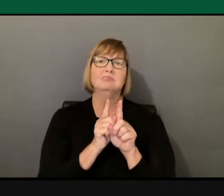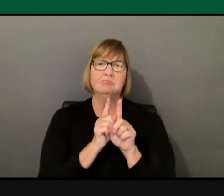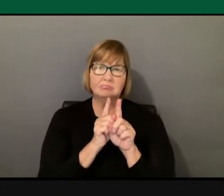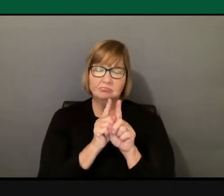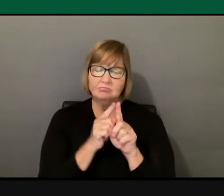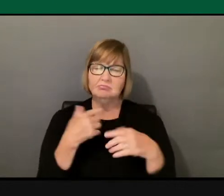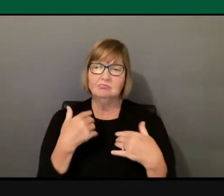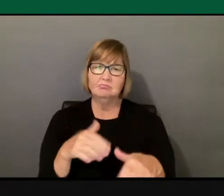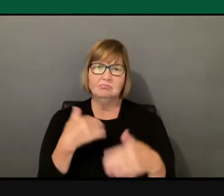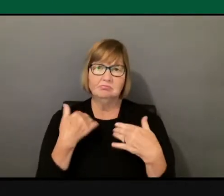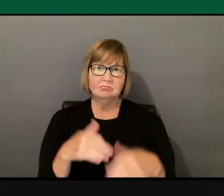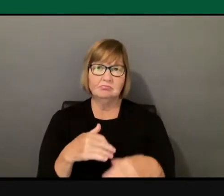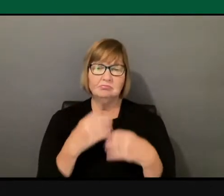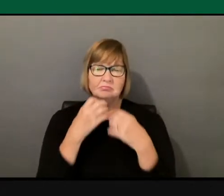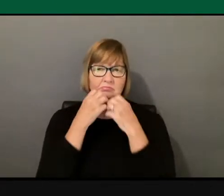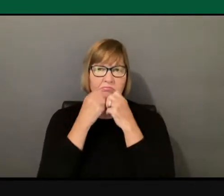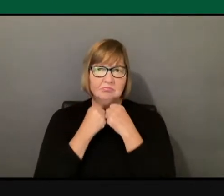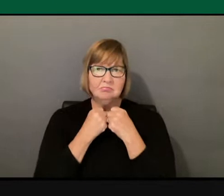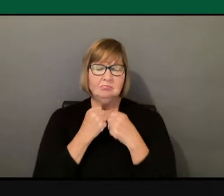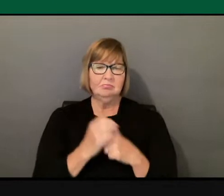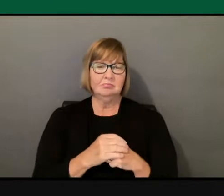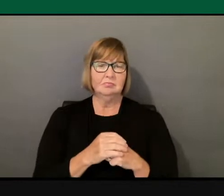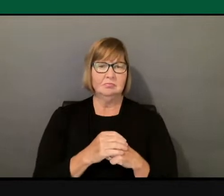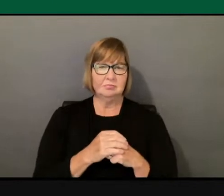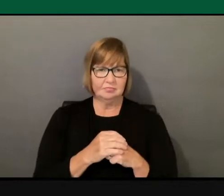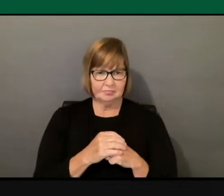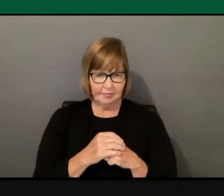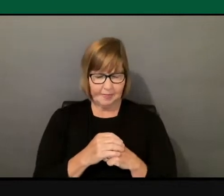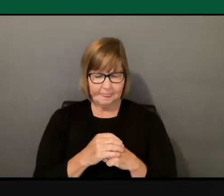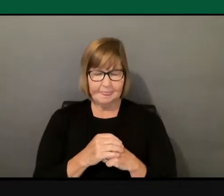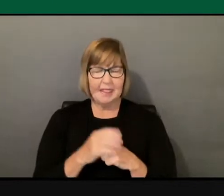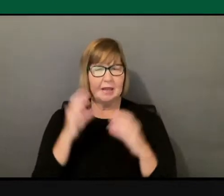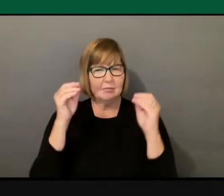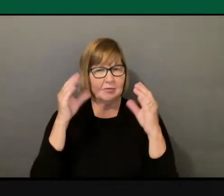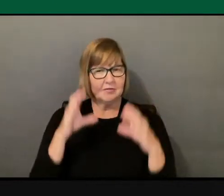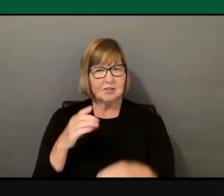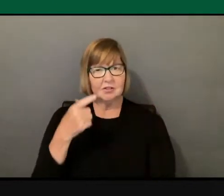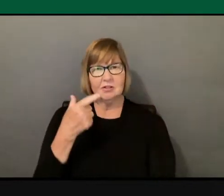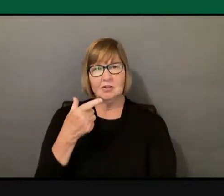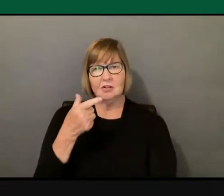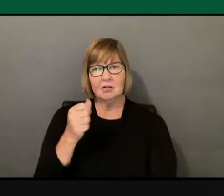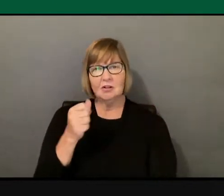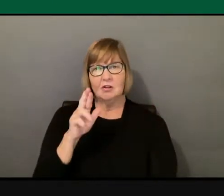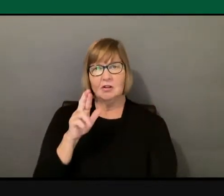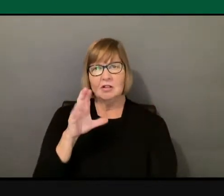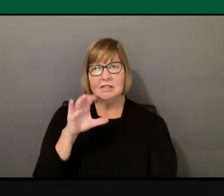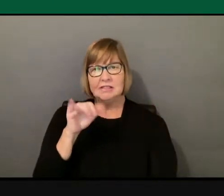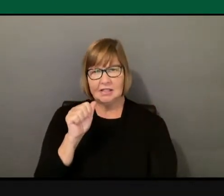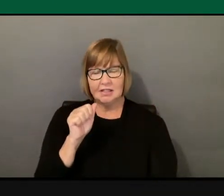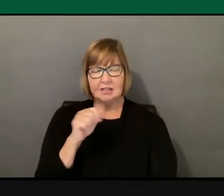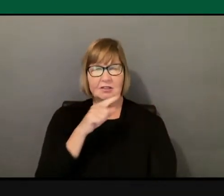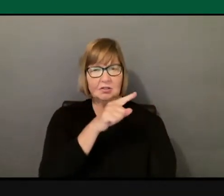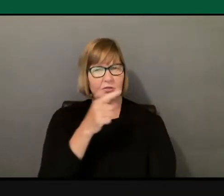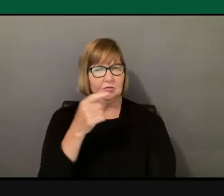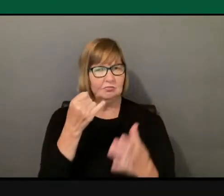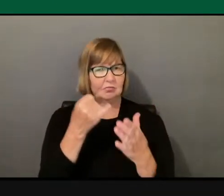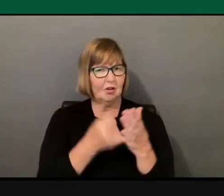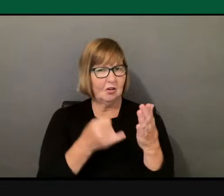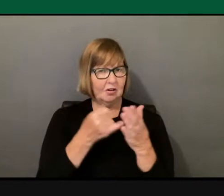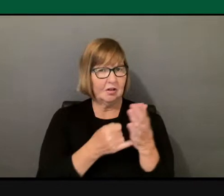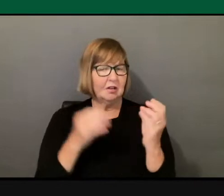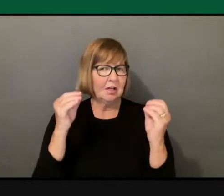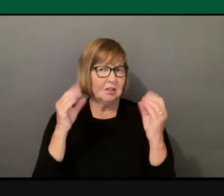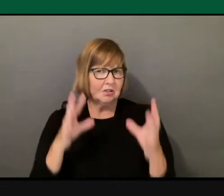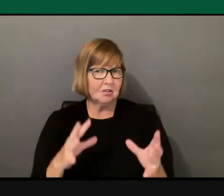And Professor Garcia, as an art educator, I know that you help folks